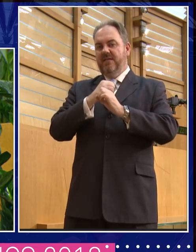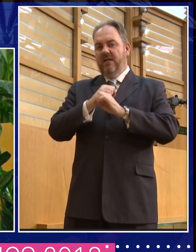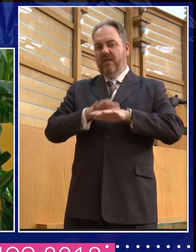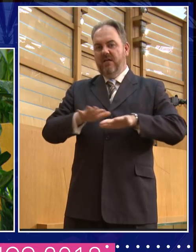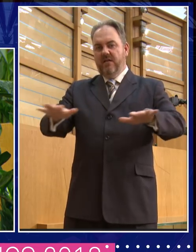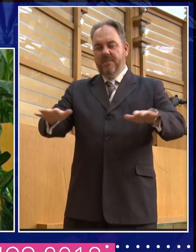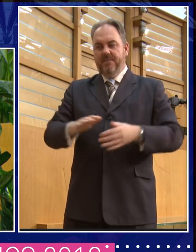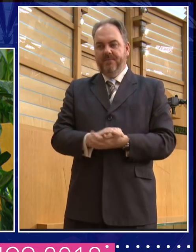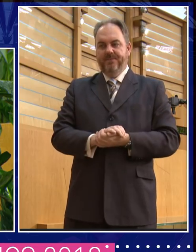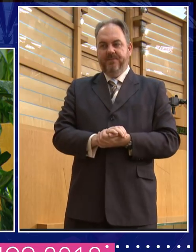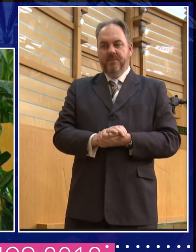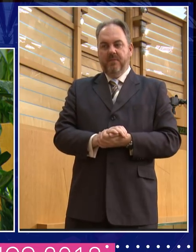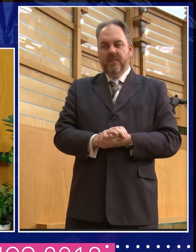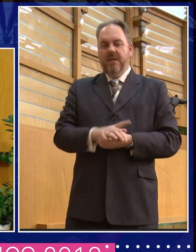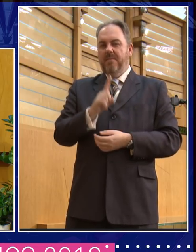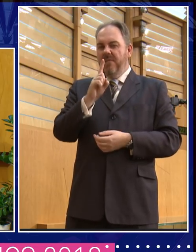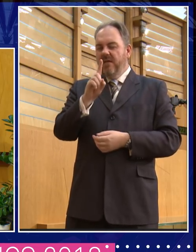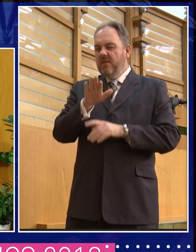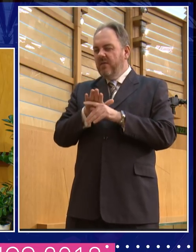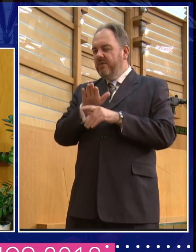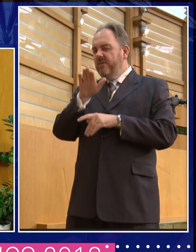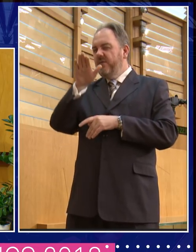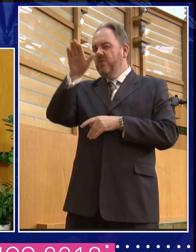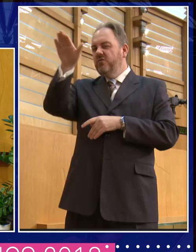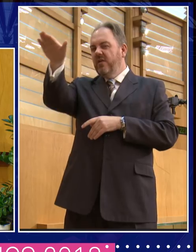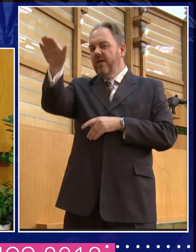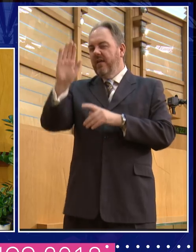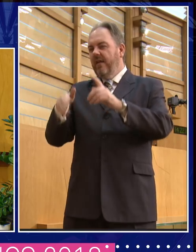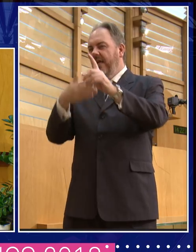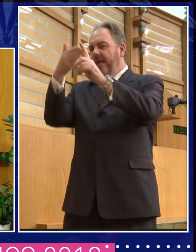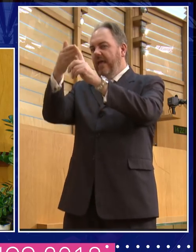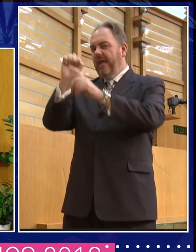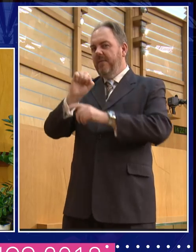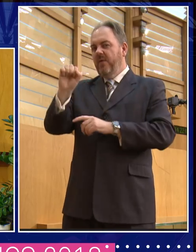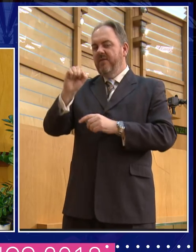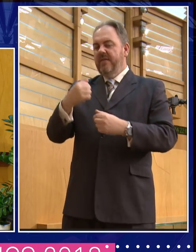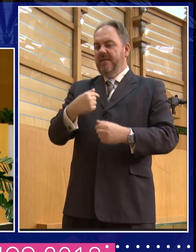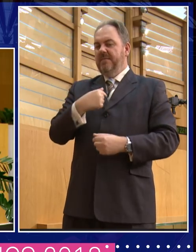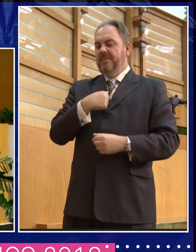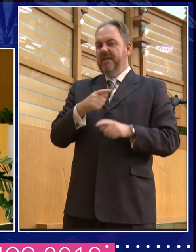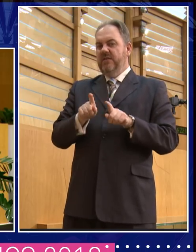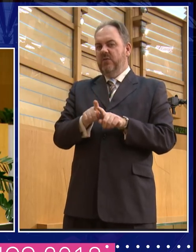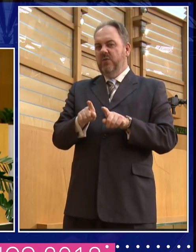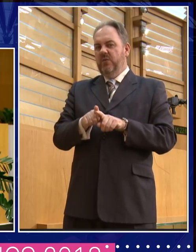what's the trajectory of Me Too? And, you how do you turn a hashtag